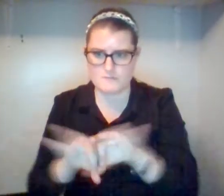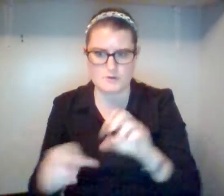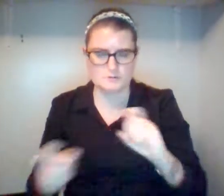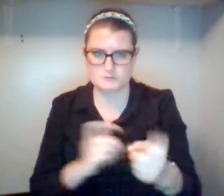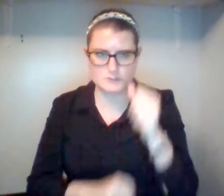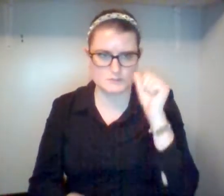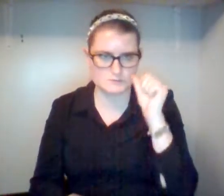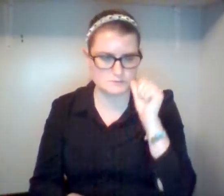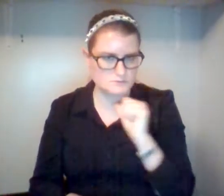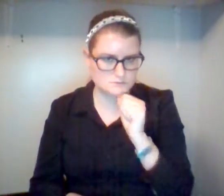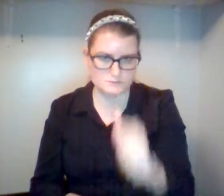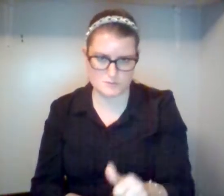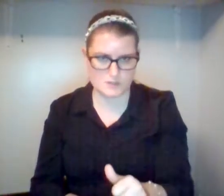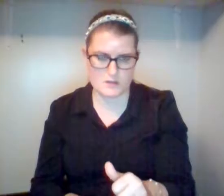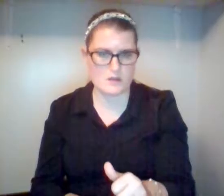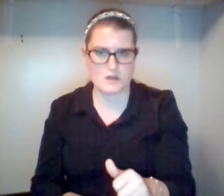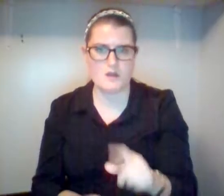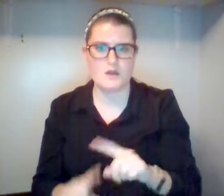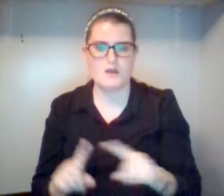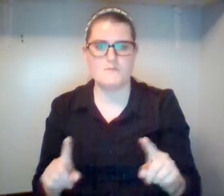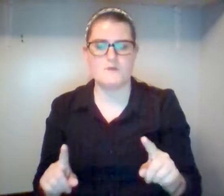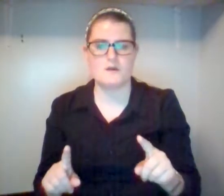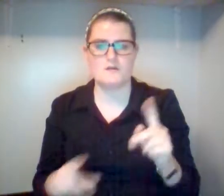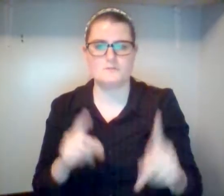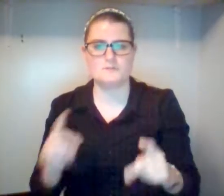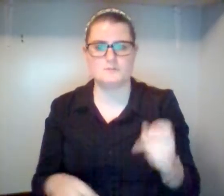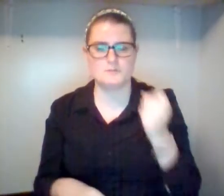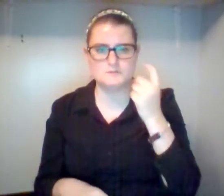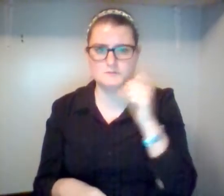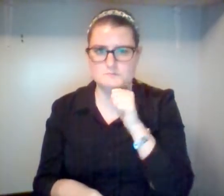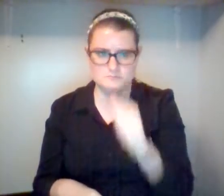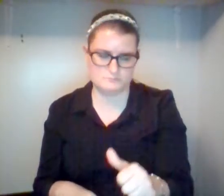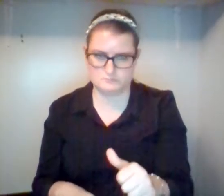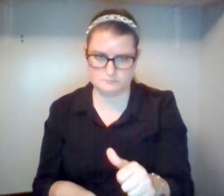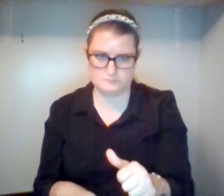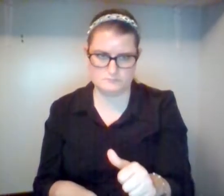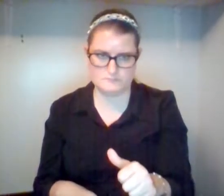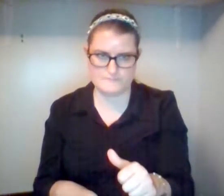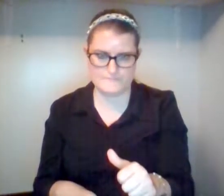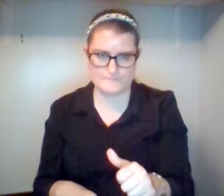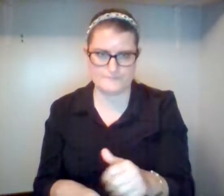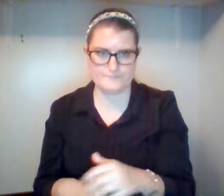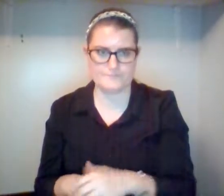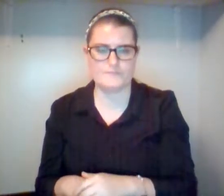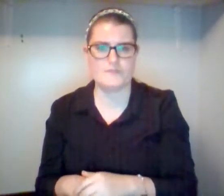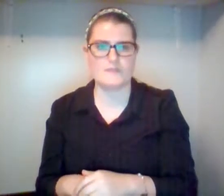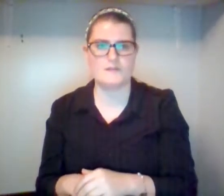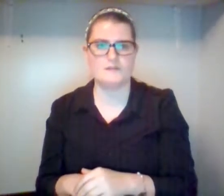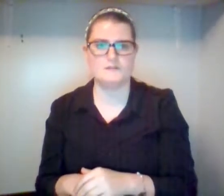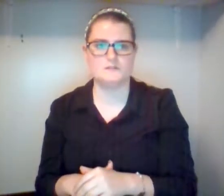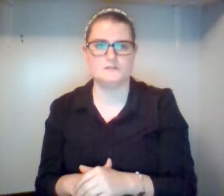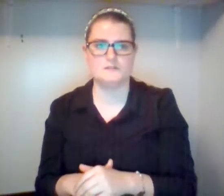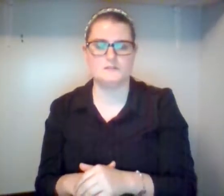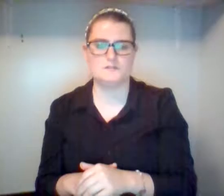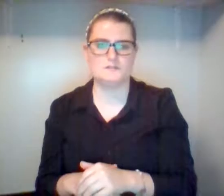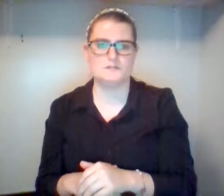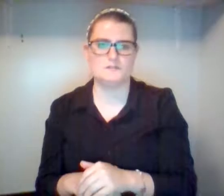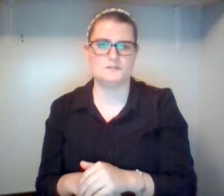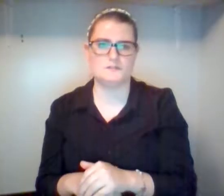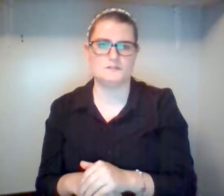and I think this is the note that probably needs to be struck today. When people wonder, well, what are you supposed to do then? We put all the emphasis